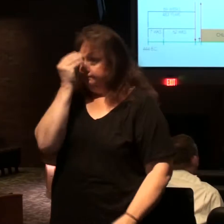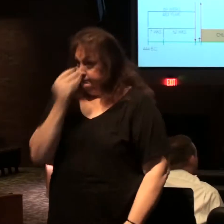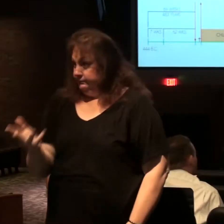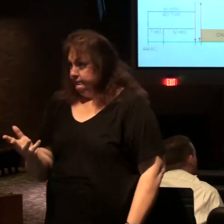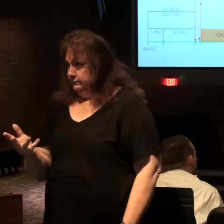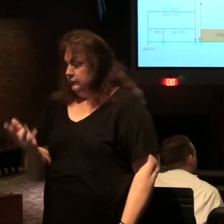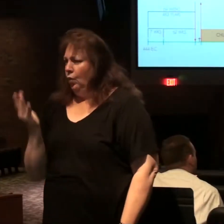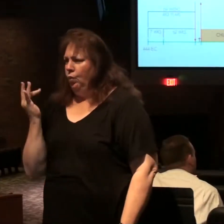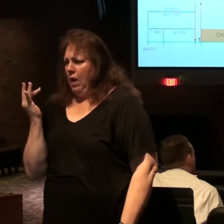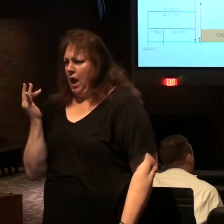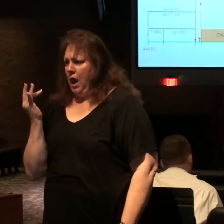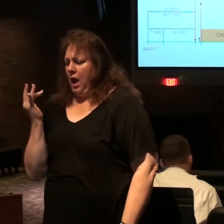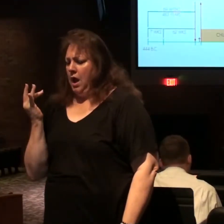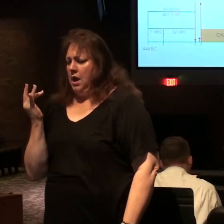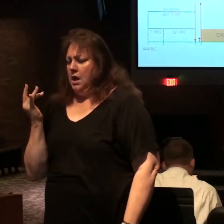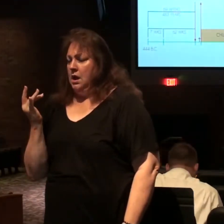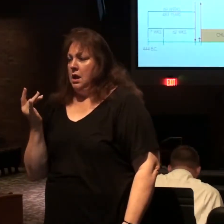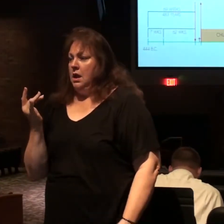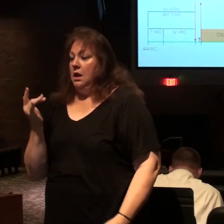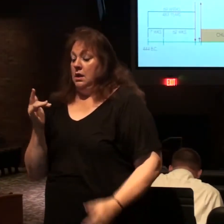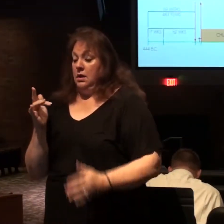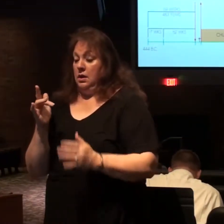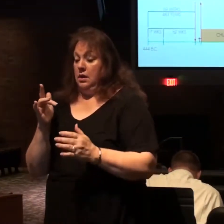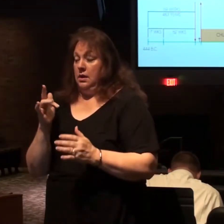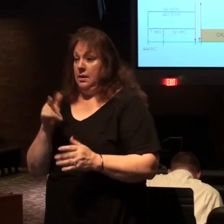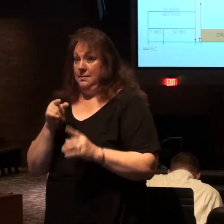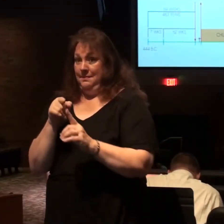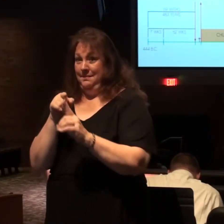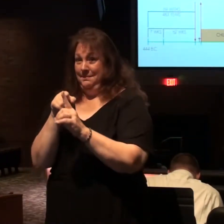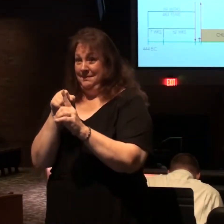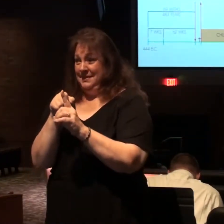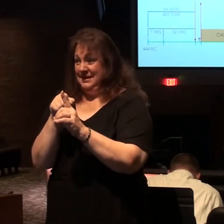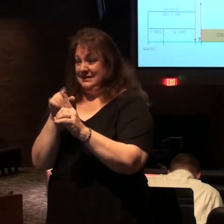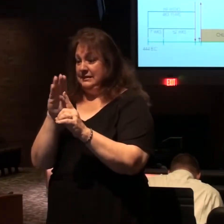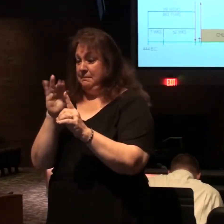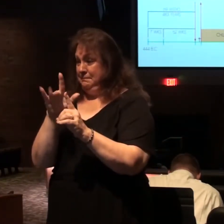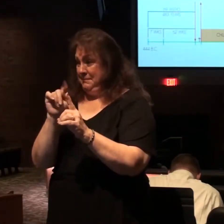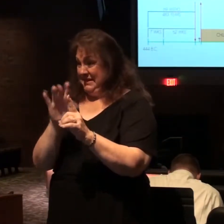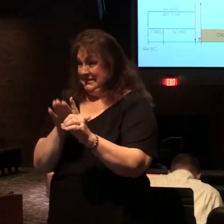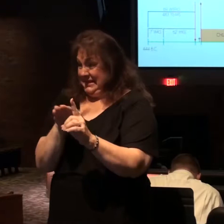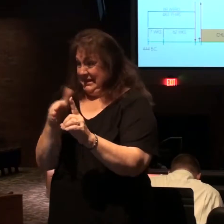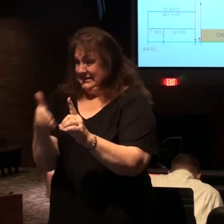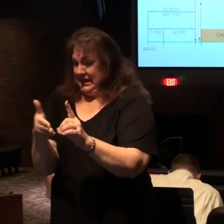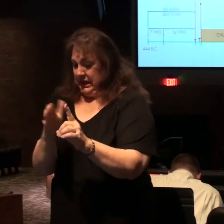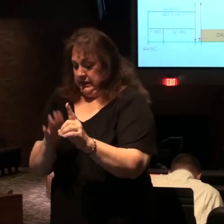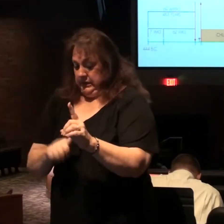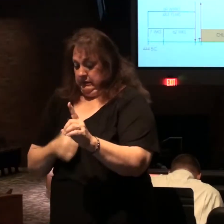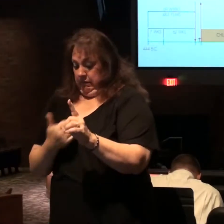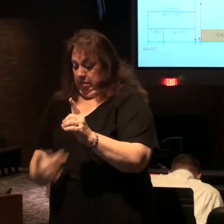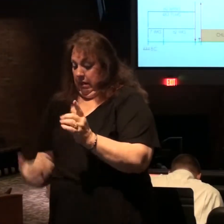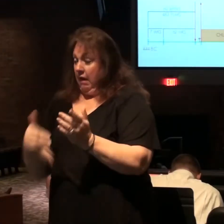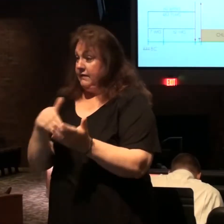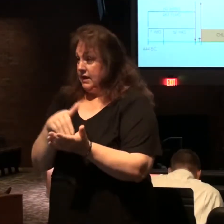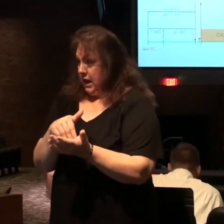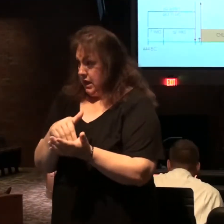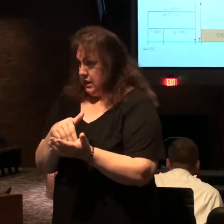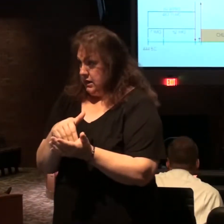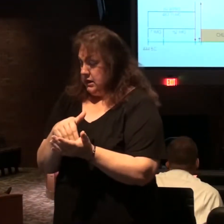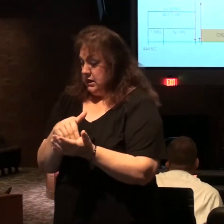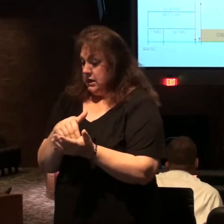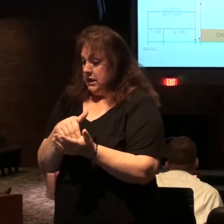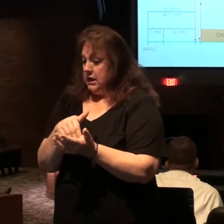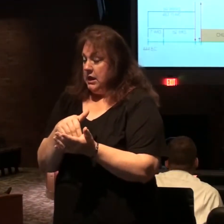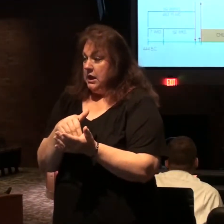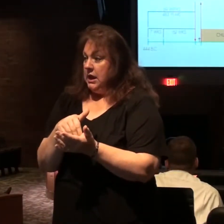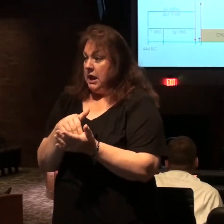because these events of the death of this beast his resurrection and the putting